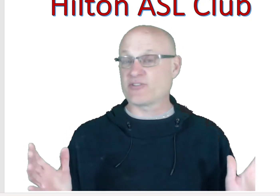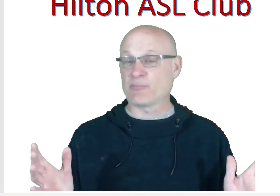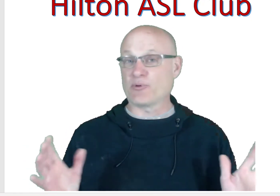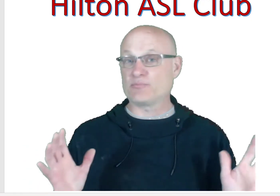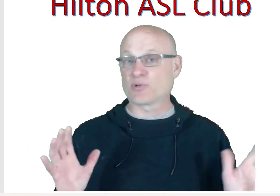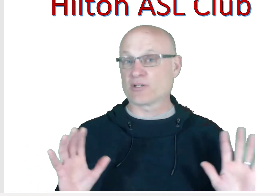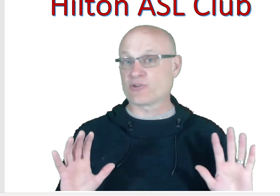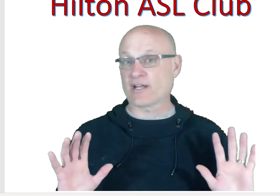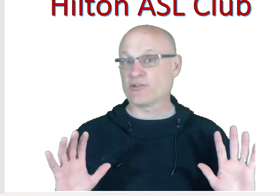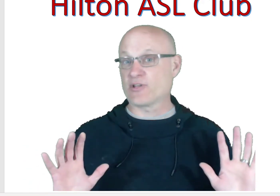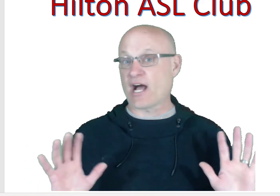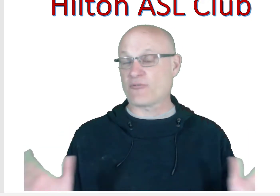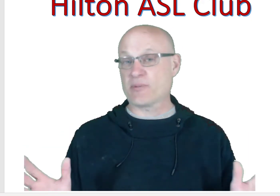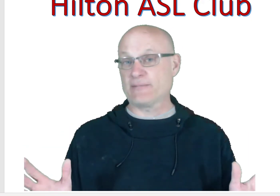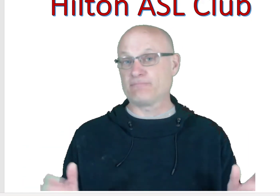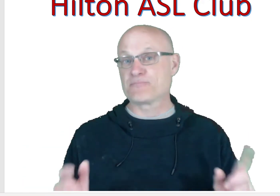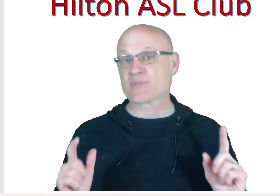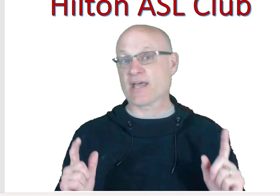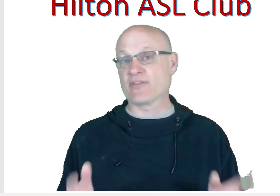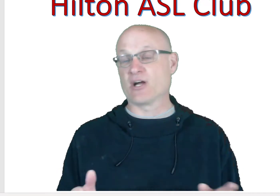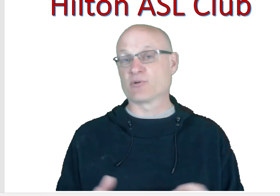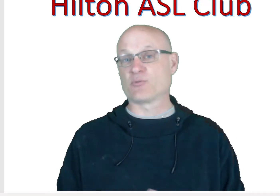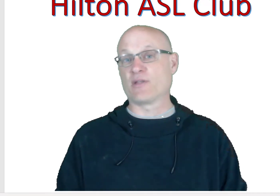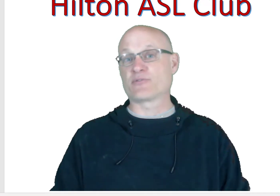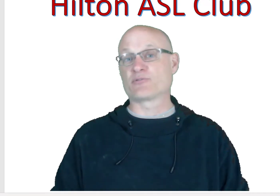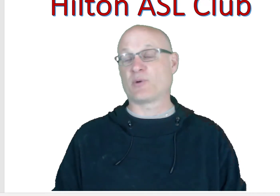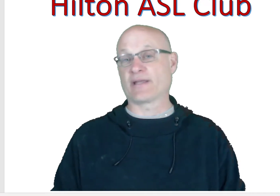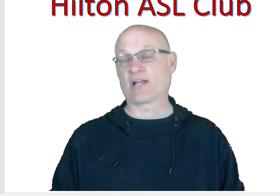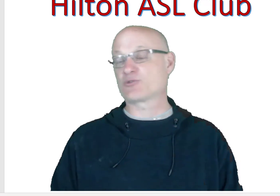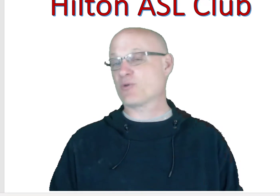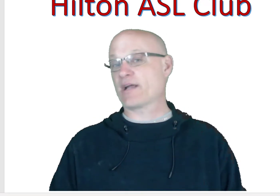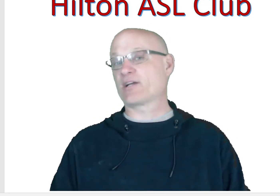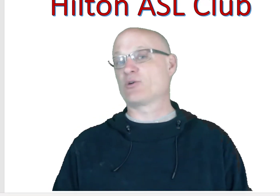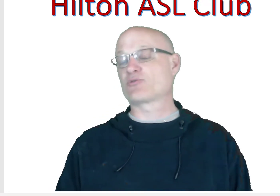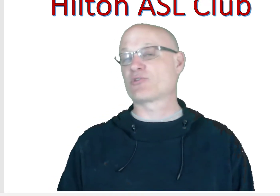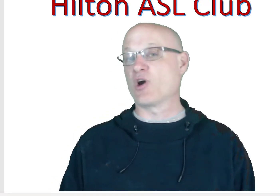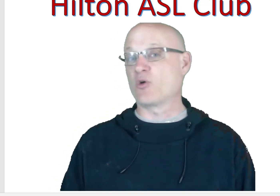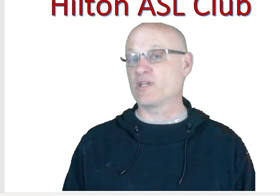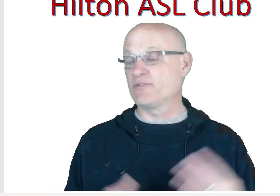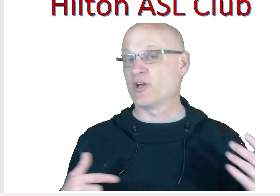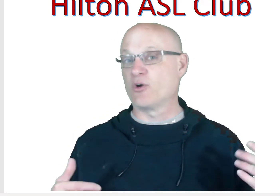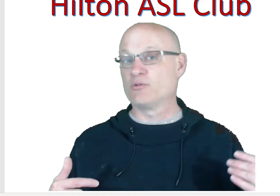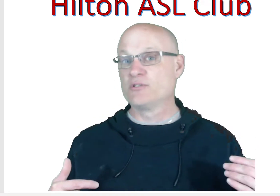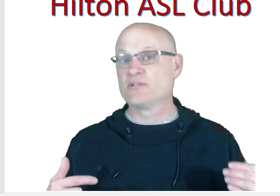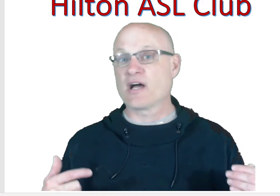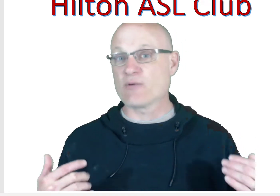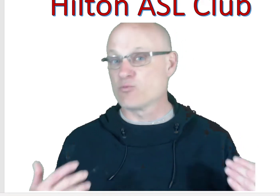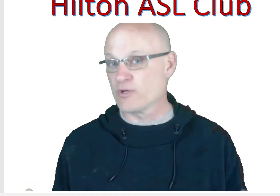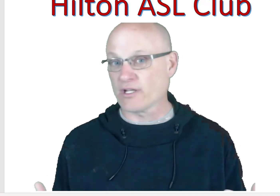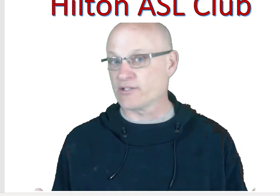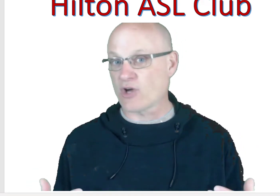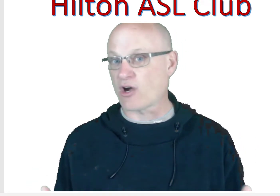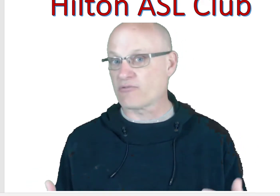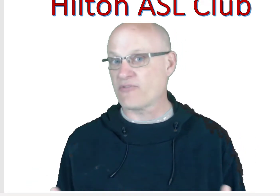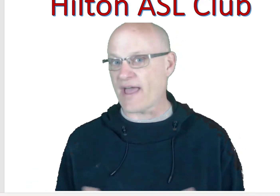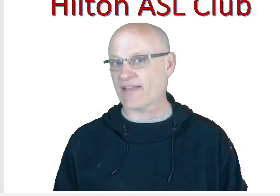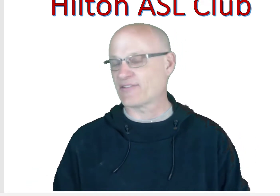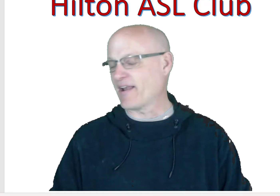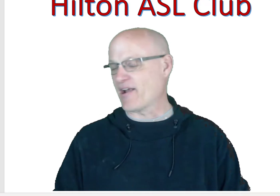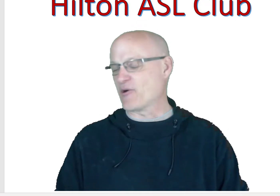simple. We're going to try to do the alphabet and the numbers 1 through 20. And I'll try to go slow, even though I really talk fast, and I know